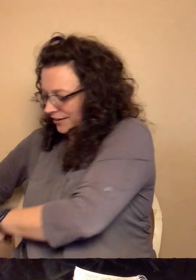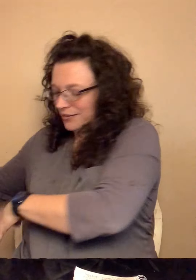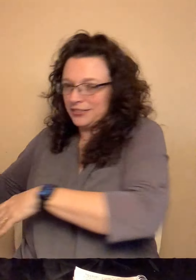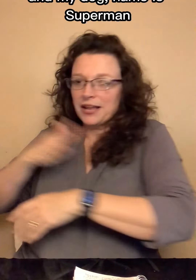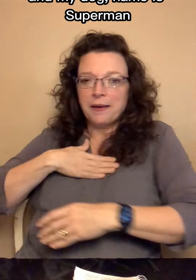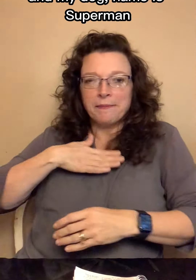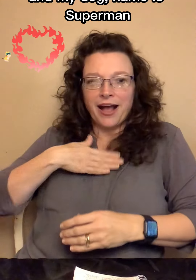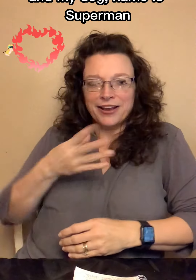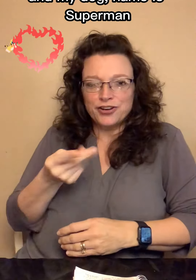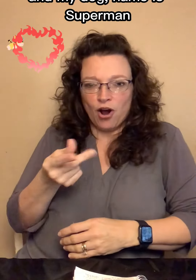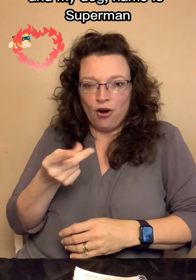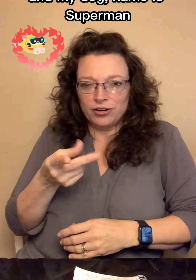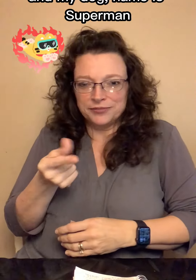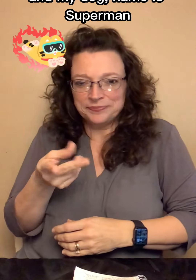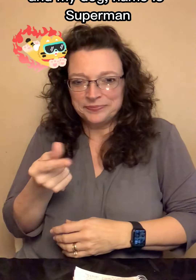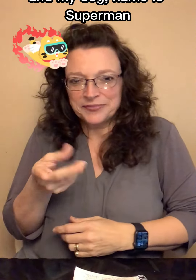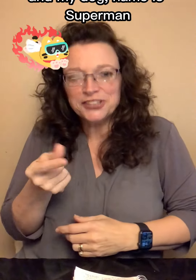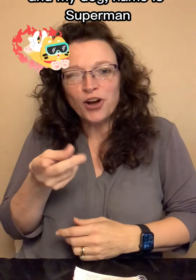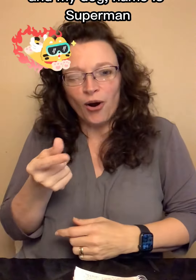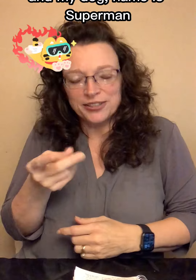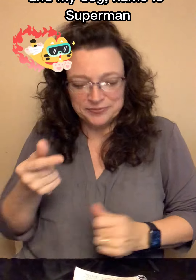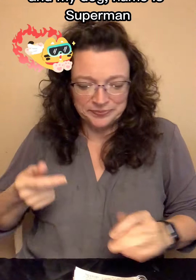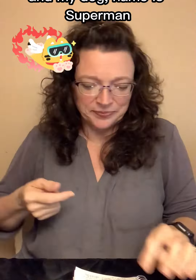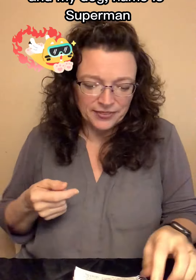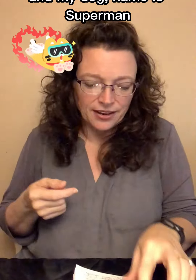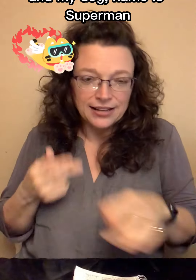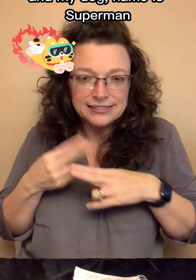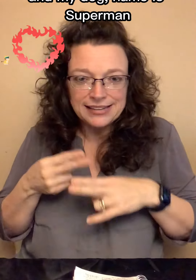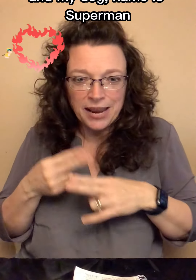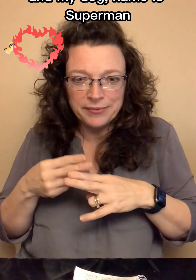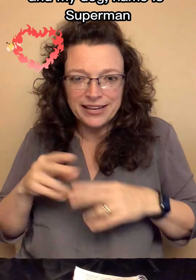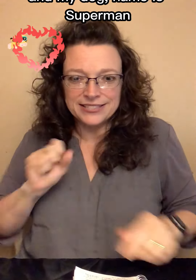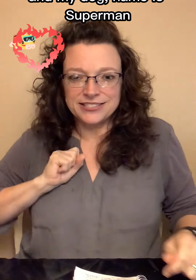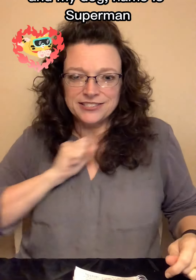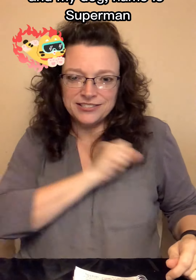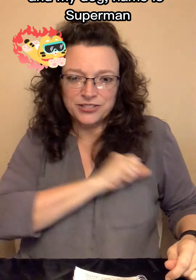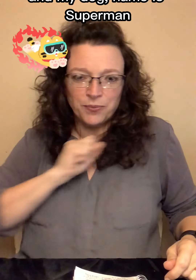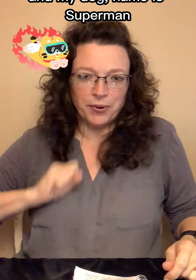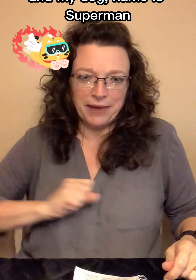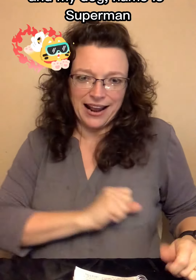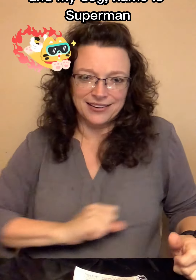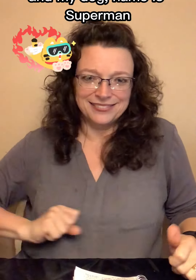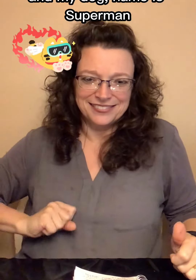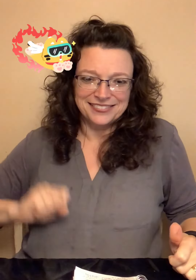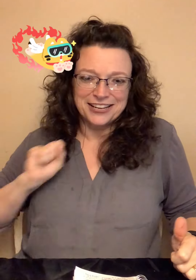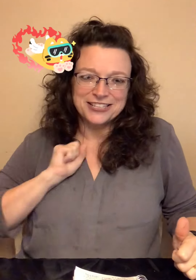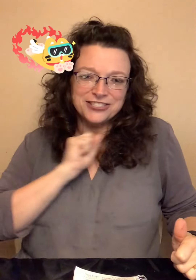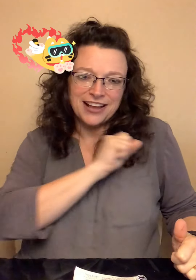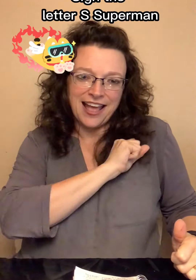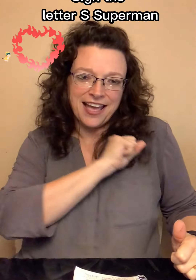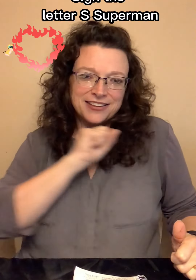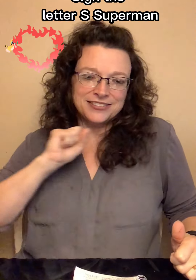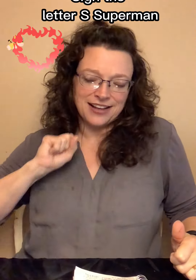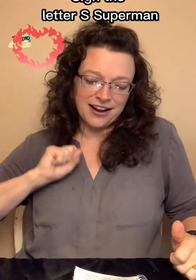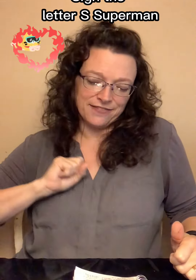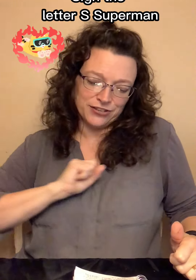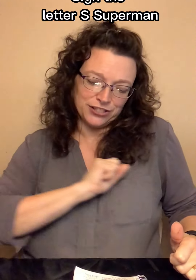And my dog. Dog. Name is Superman. S. Sign it for